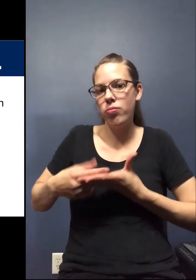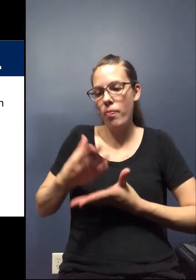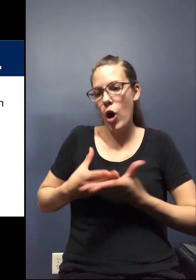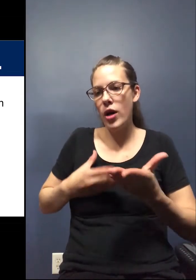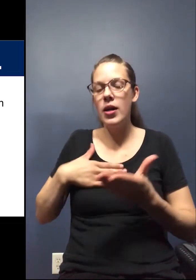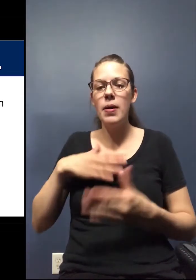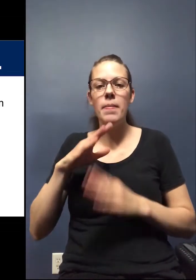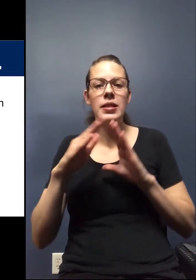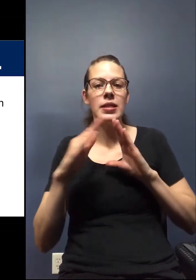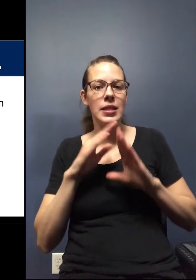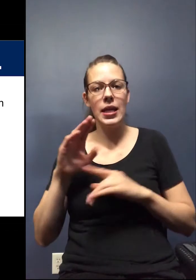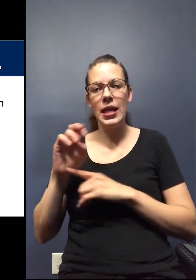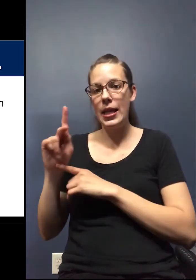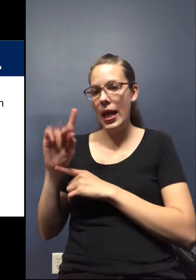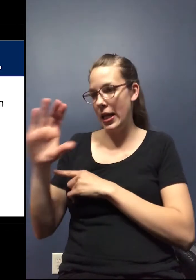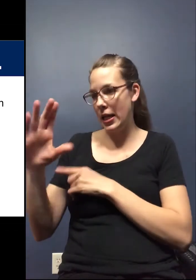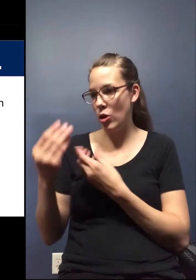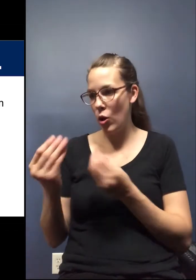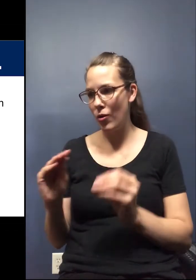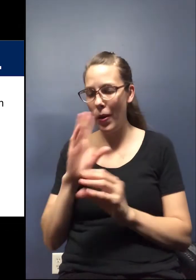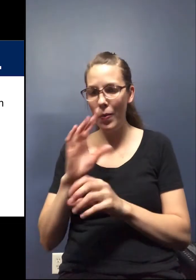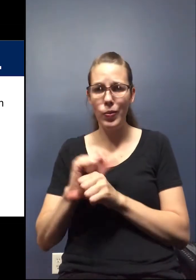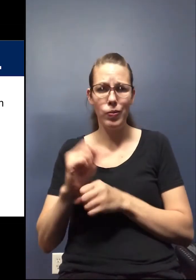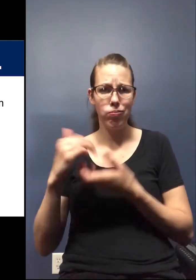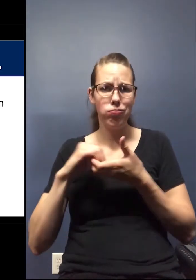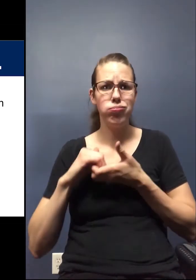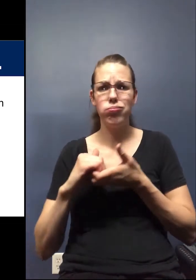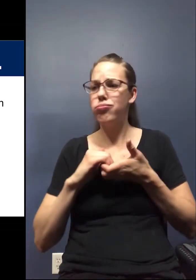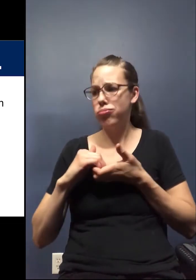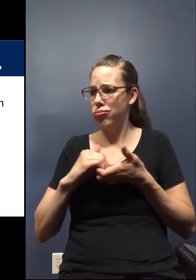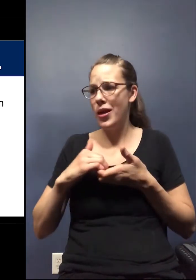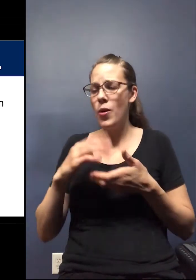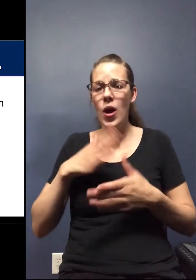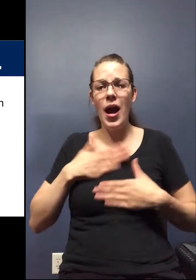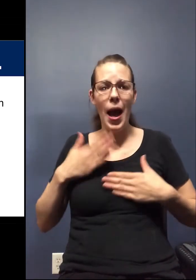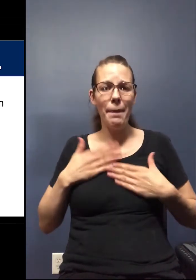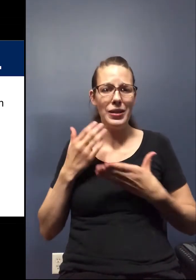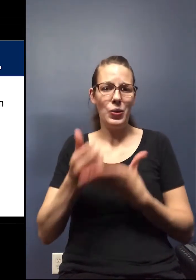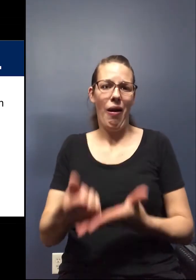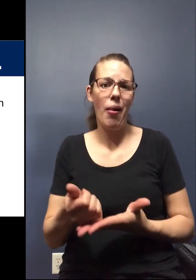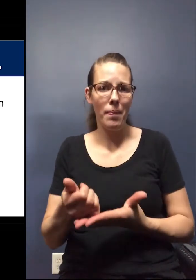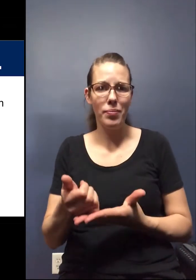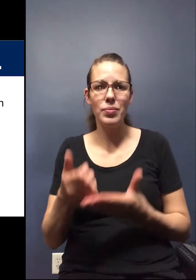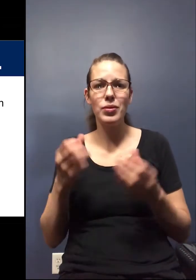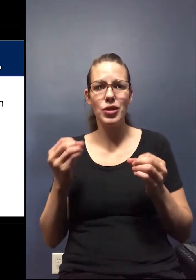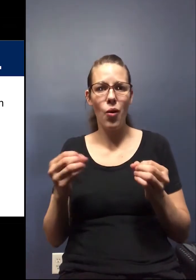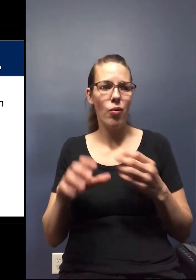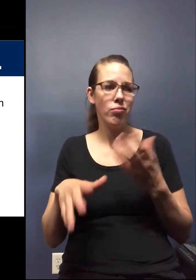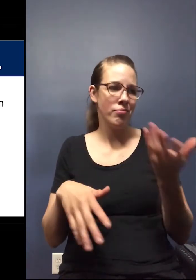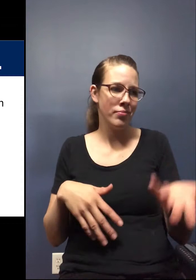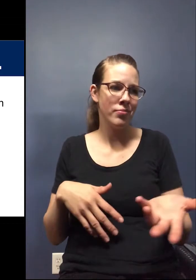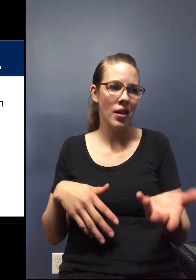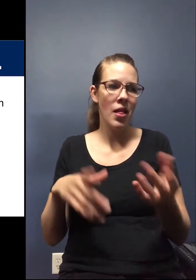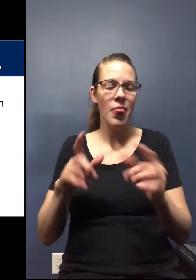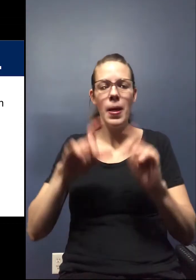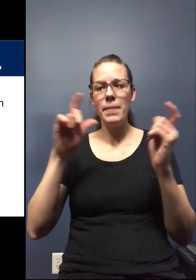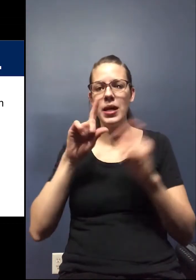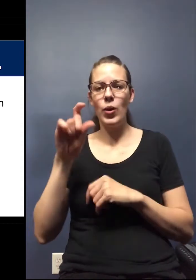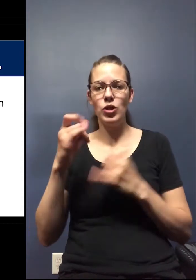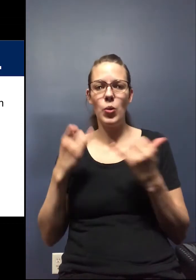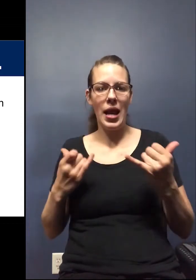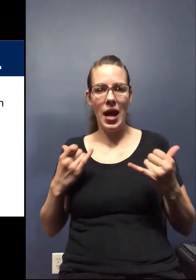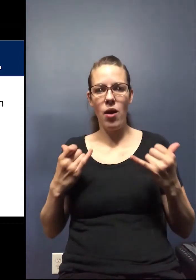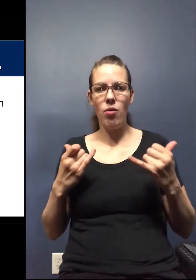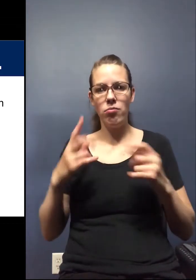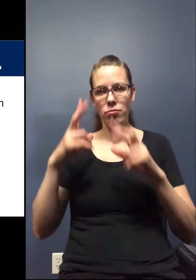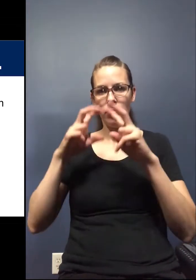we, at the city NICS organization, you know, we, we've all been working together and all are really happy to help. So, um, other than that, the big question right